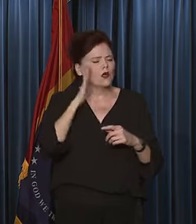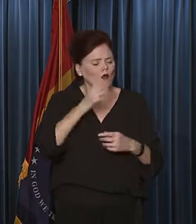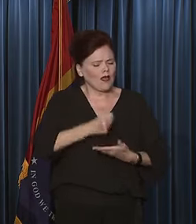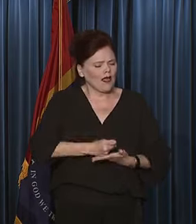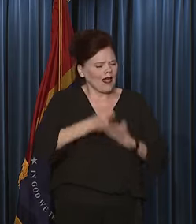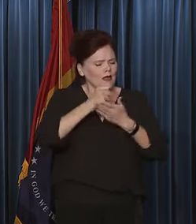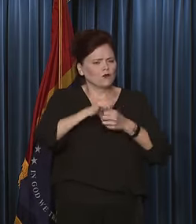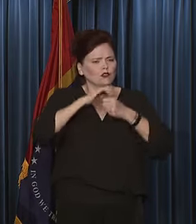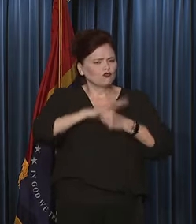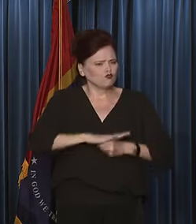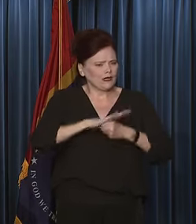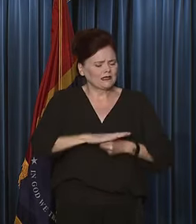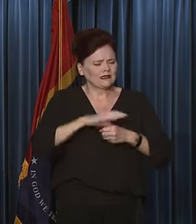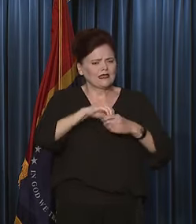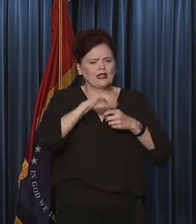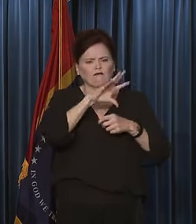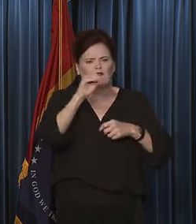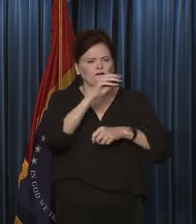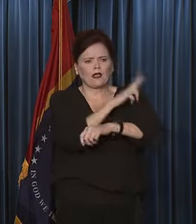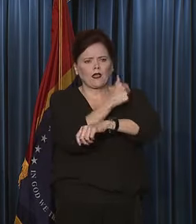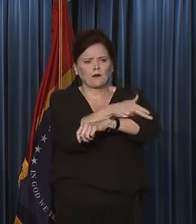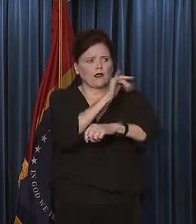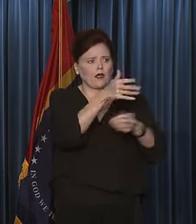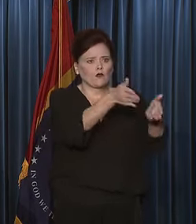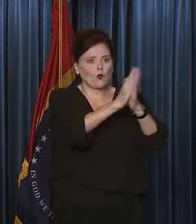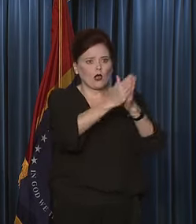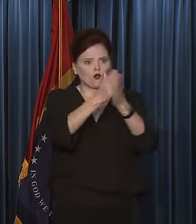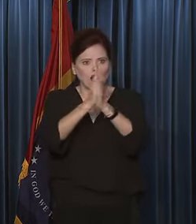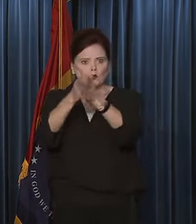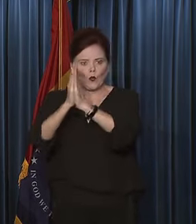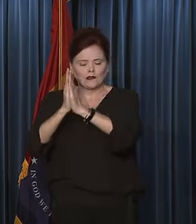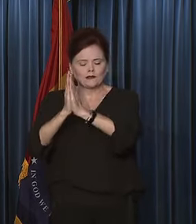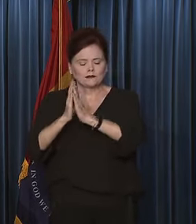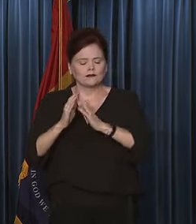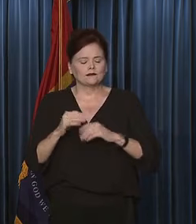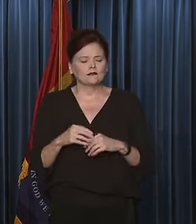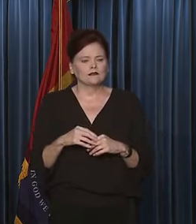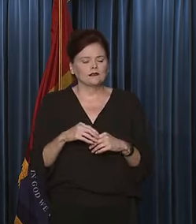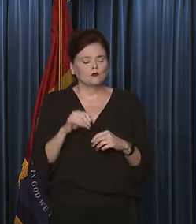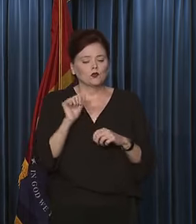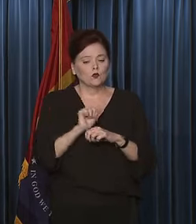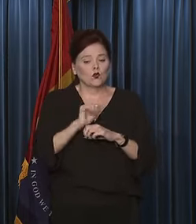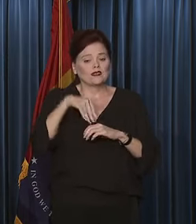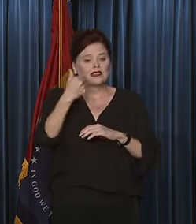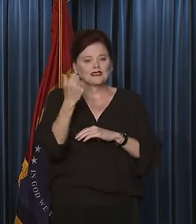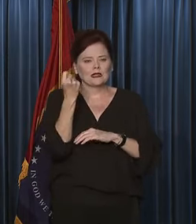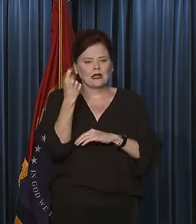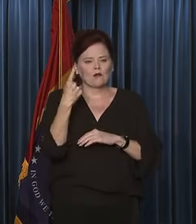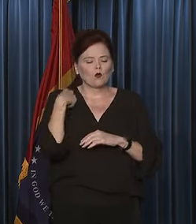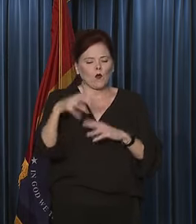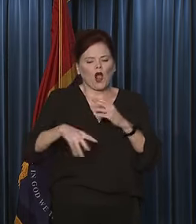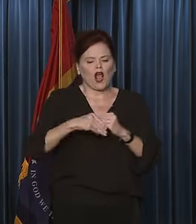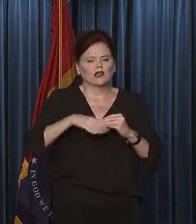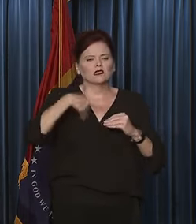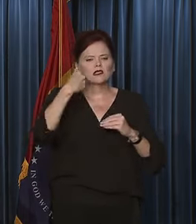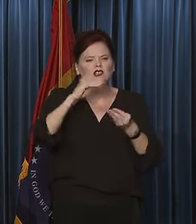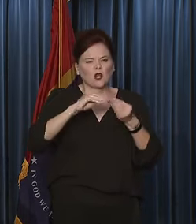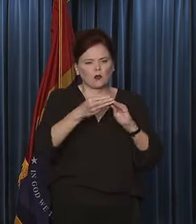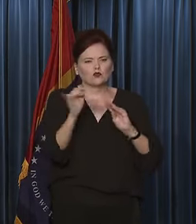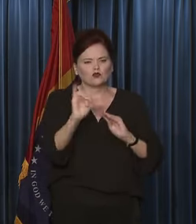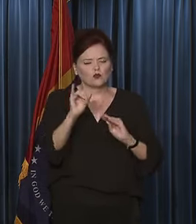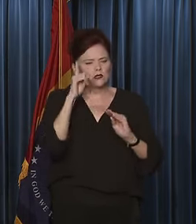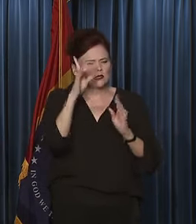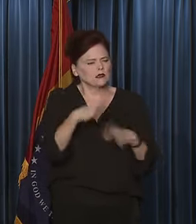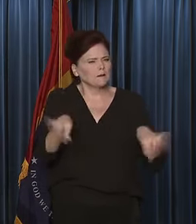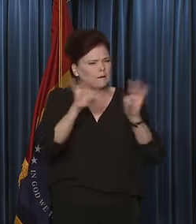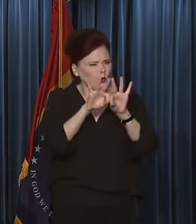in 50 hospitals who've made requests. And as we work the next 11, we'll add those numbers in as well. So I think that's very